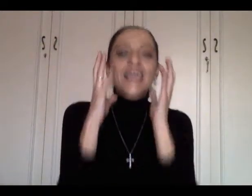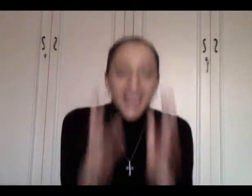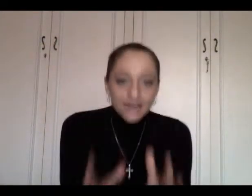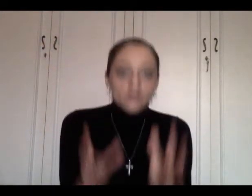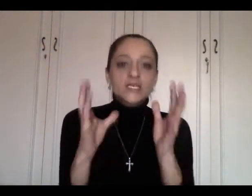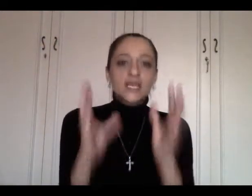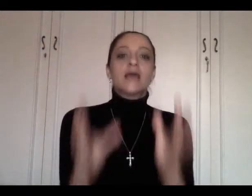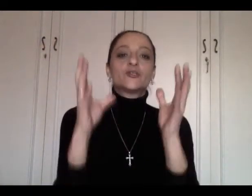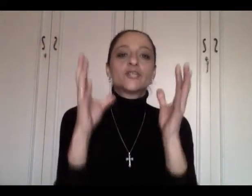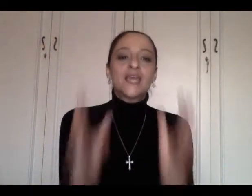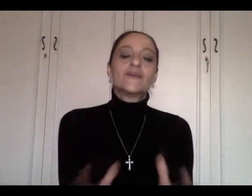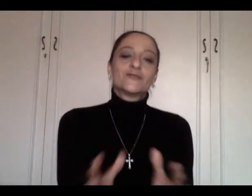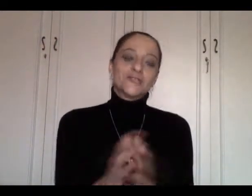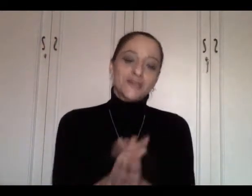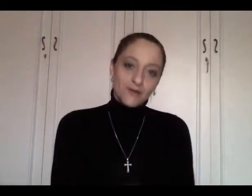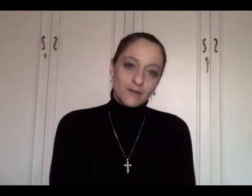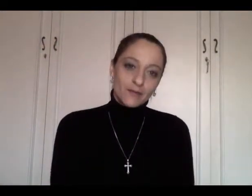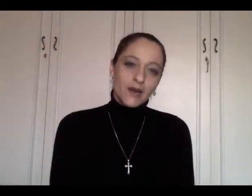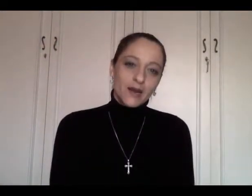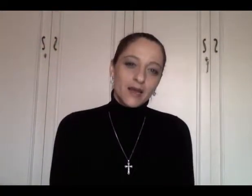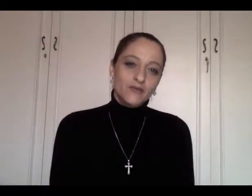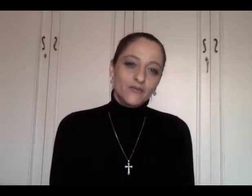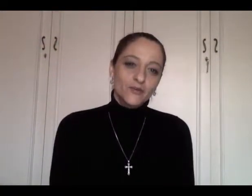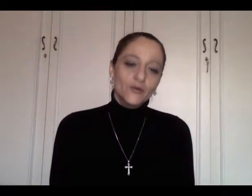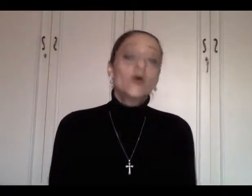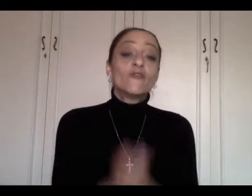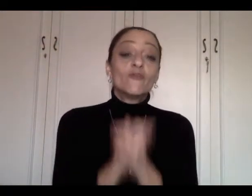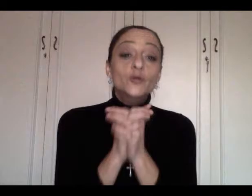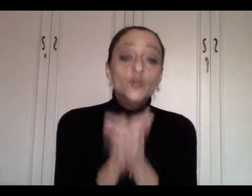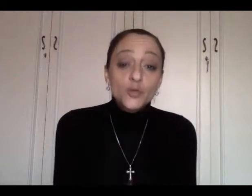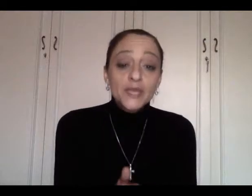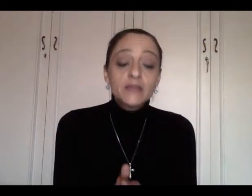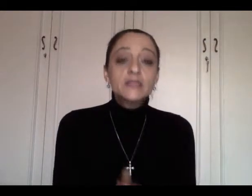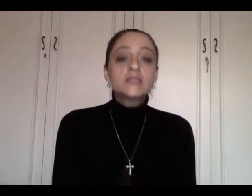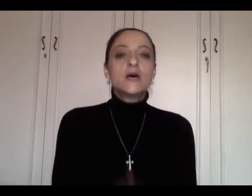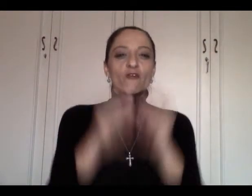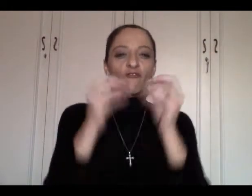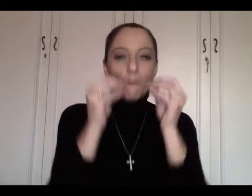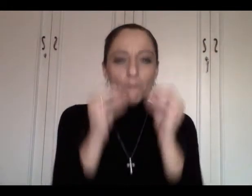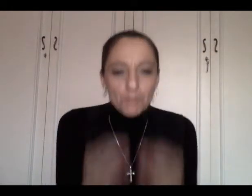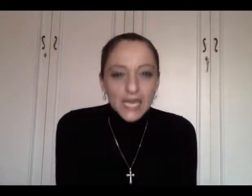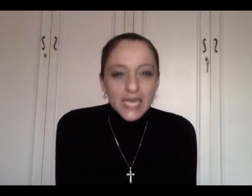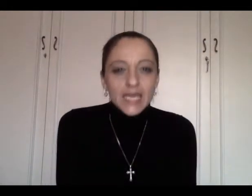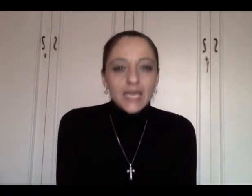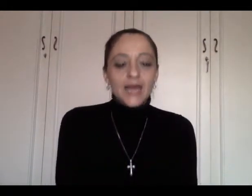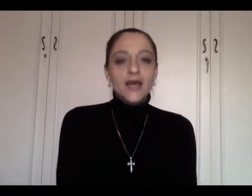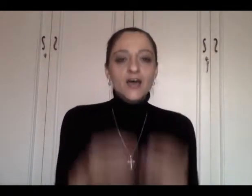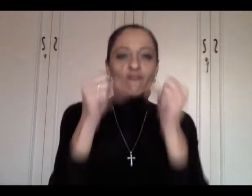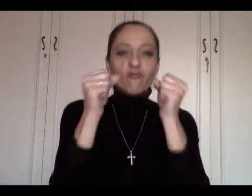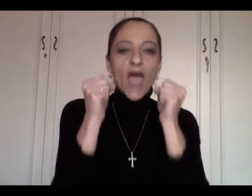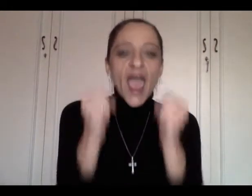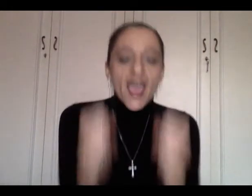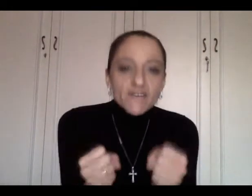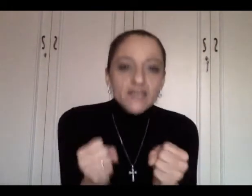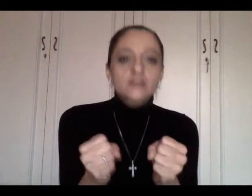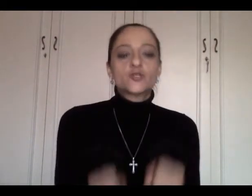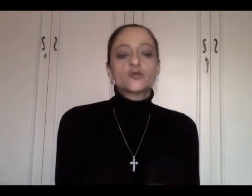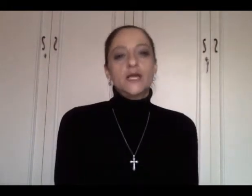cannot, cannot, cannot tell you how proud I am of you for doing this, for being here, for having the strength